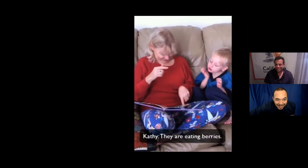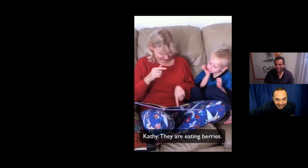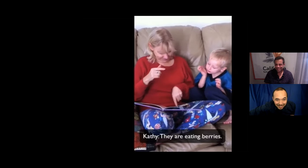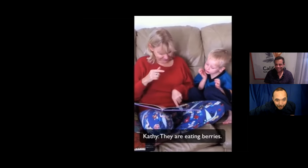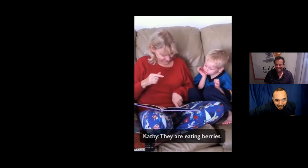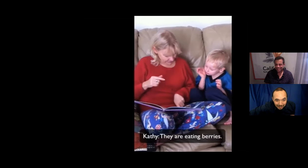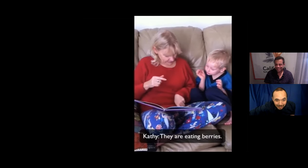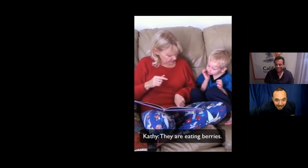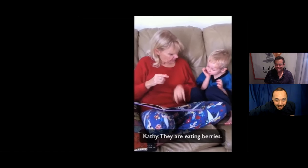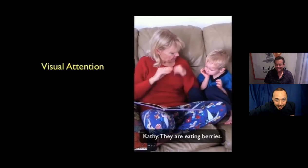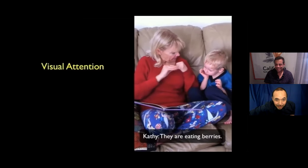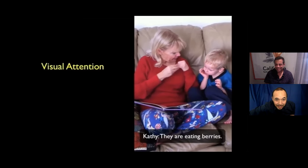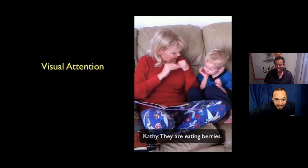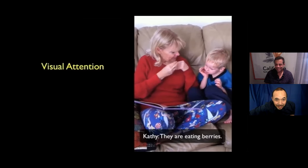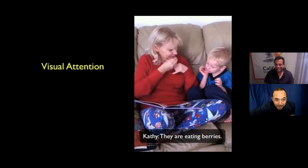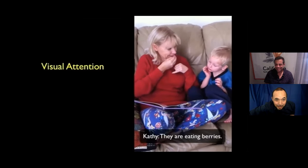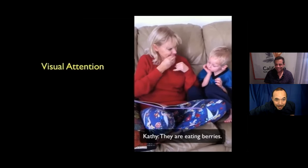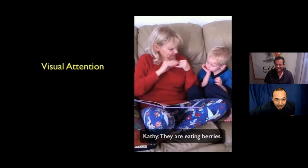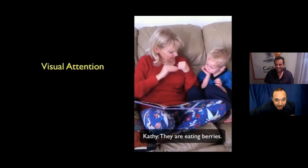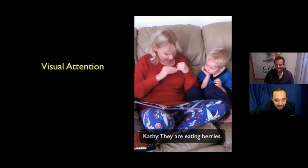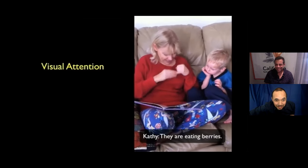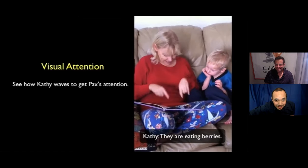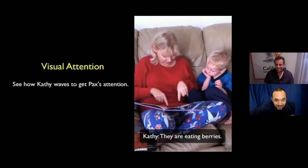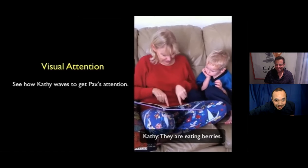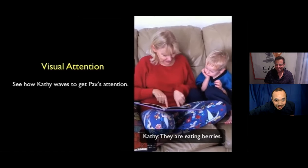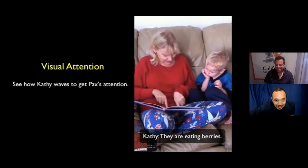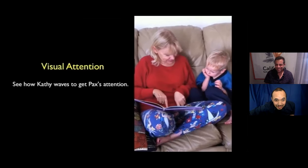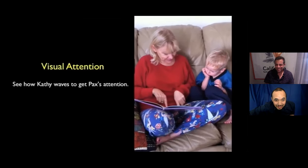Grass. I see grass. Yeah, they're eating berries. eating